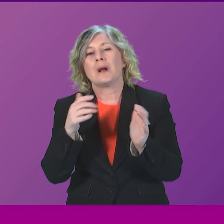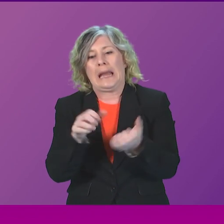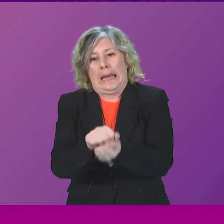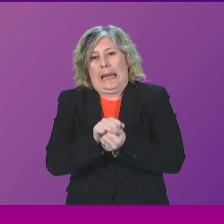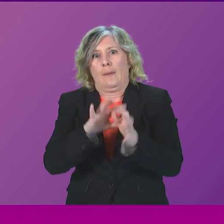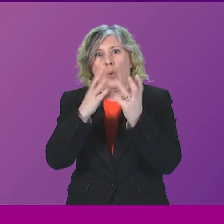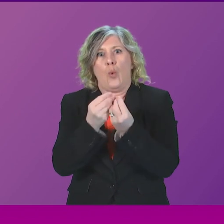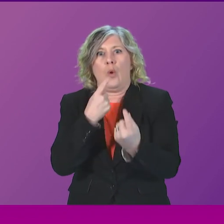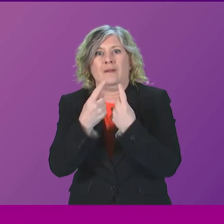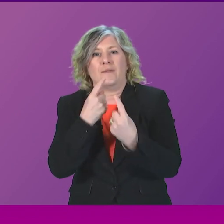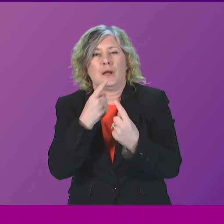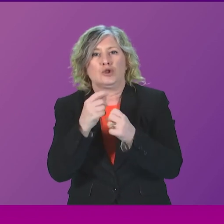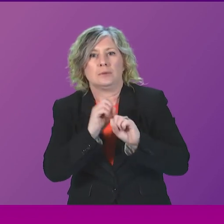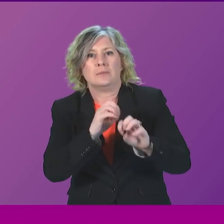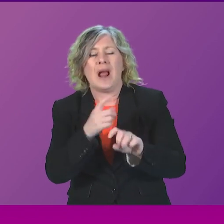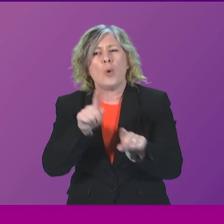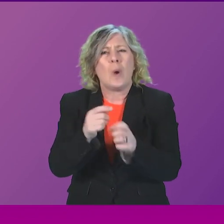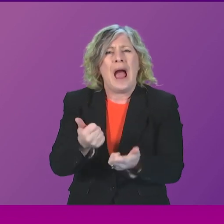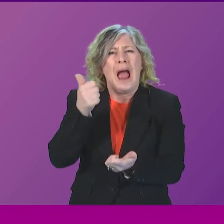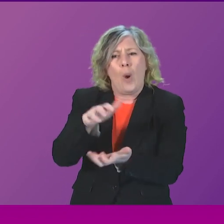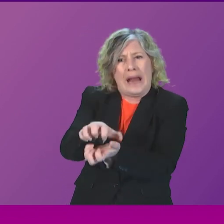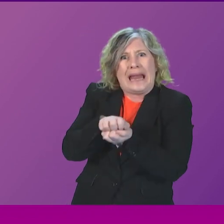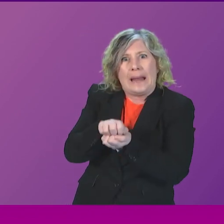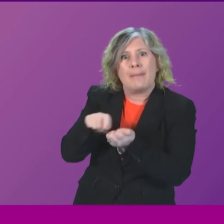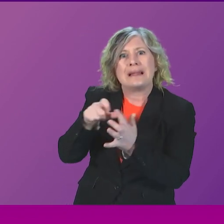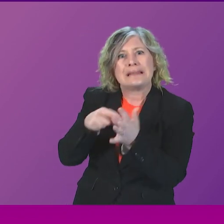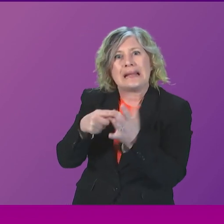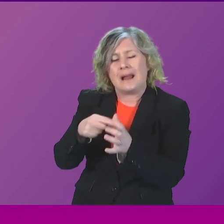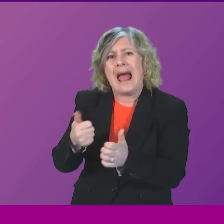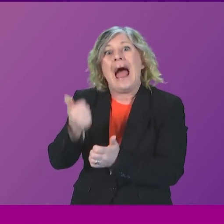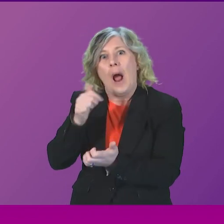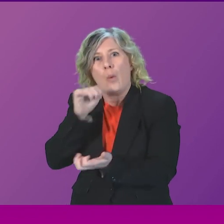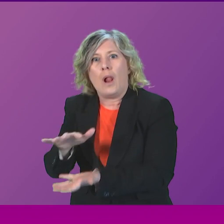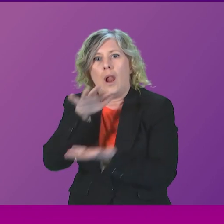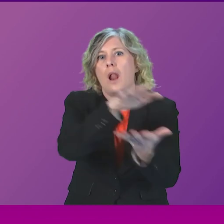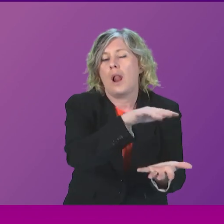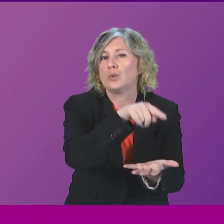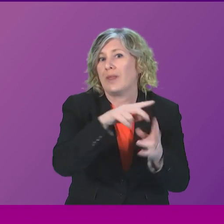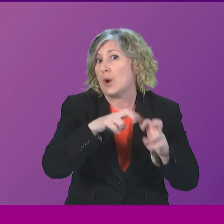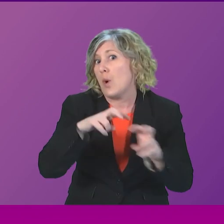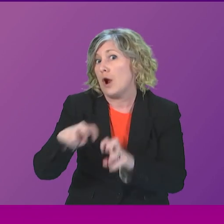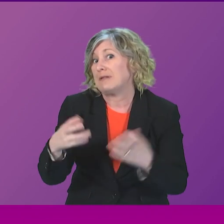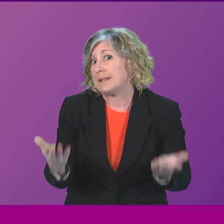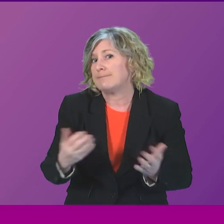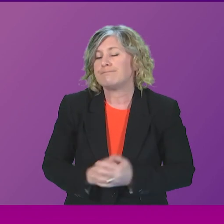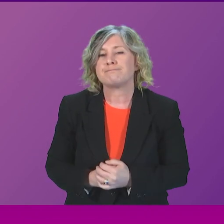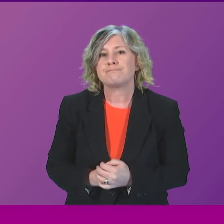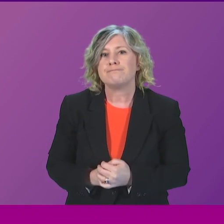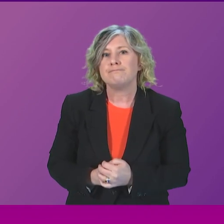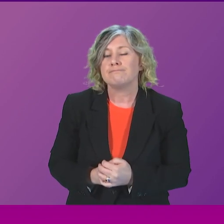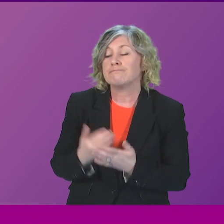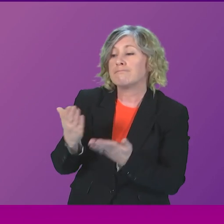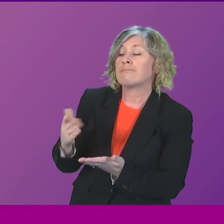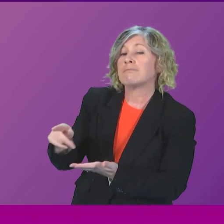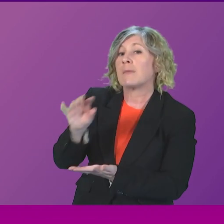and how this data is being retained and how it be handed over to the inquiry? First Minister. Well, I think that question from